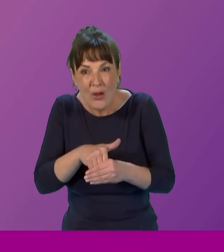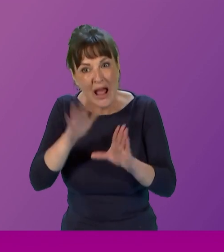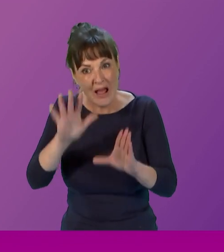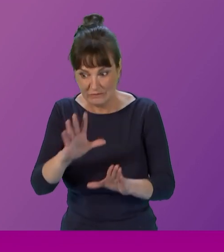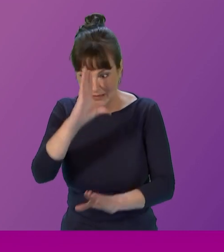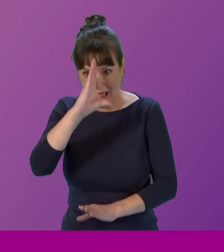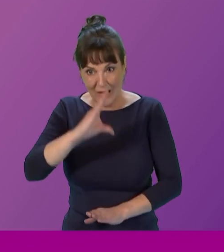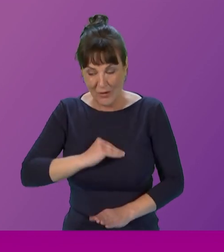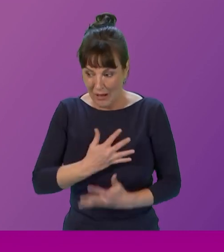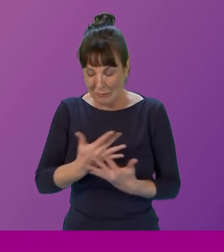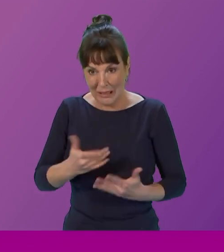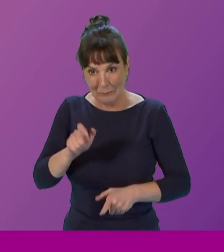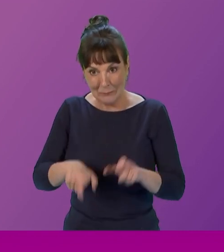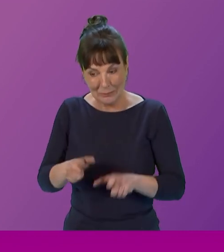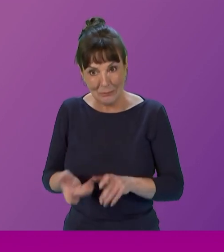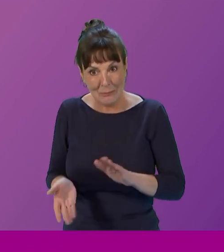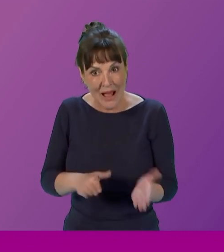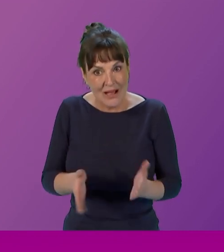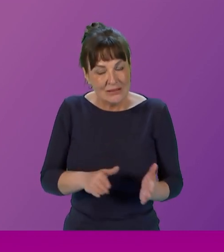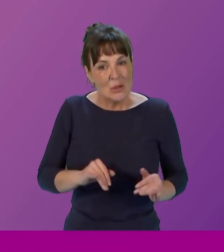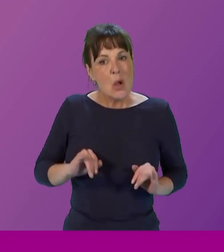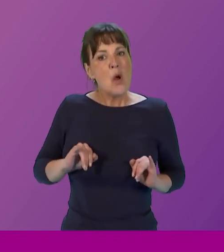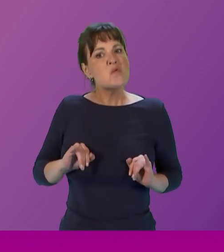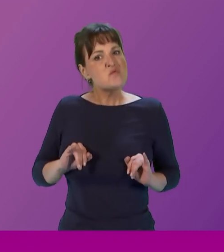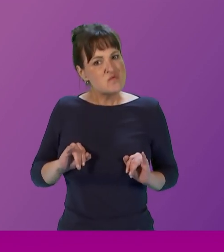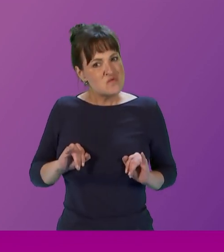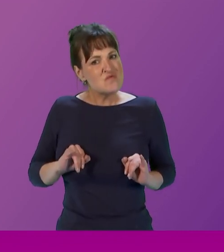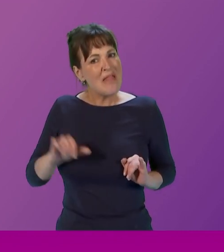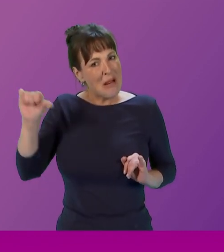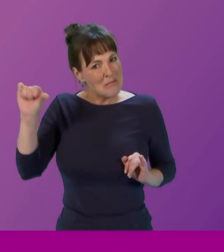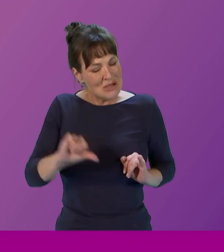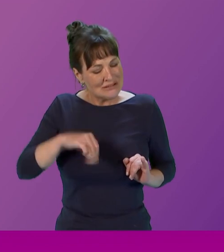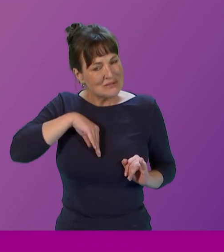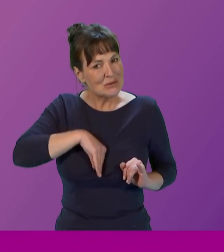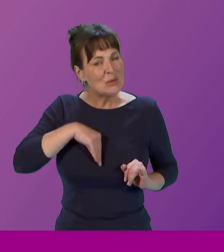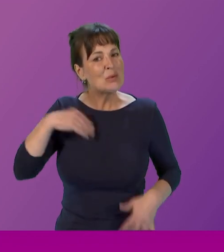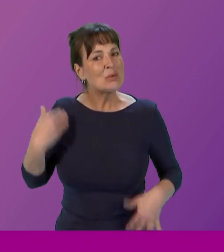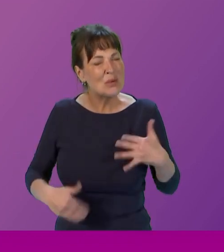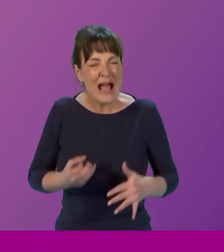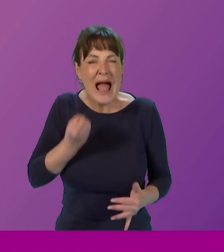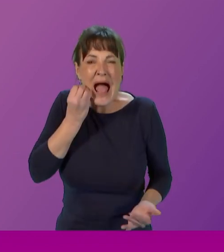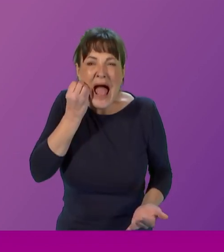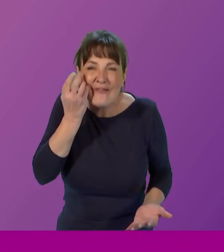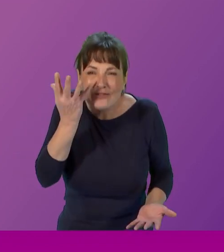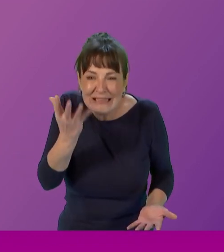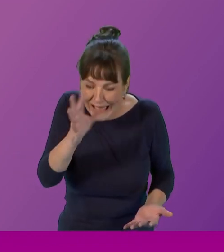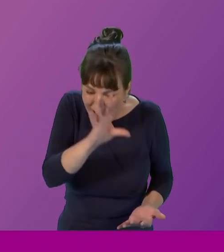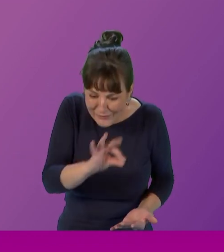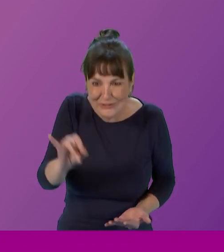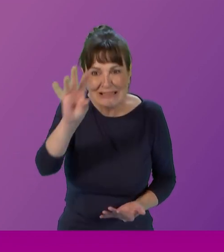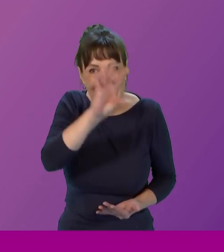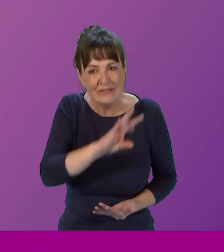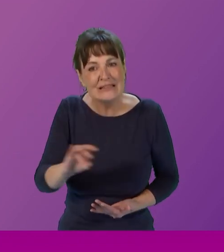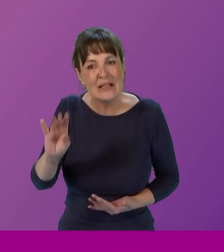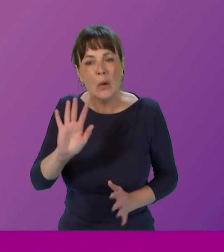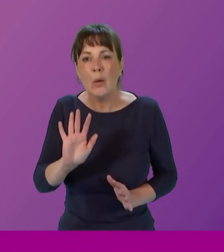report the losses to COVID. That must have been a sore one to do every single day. So